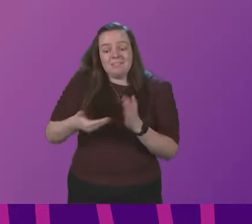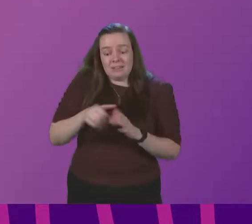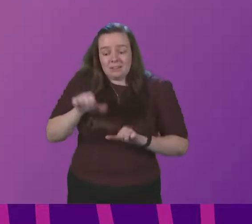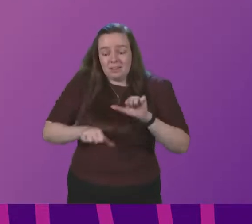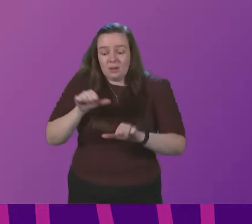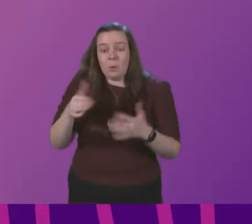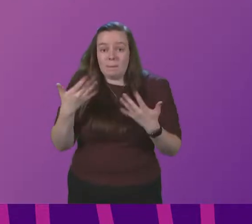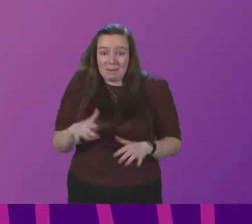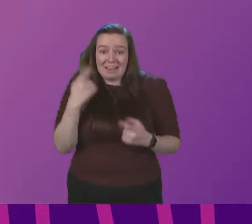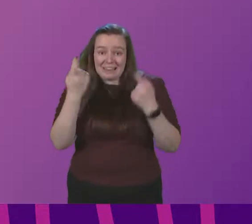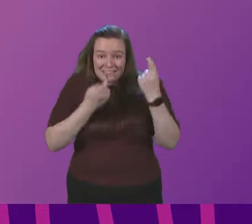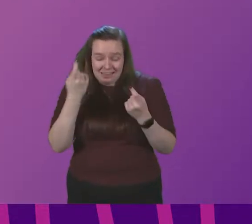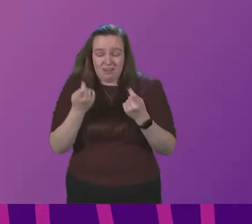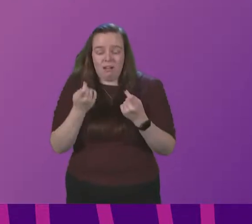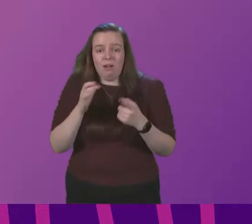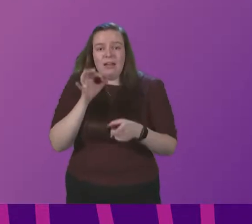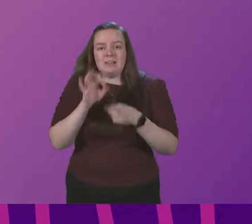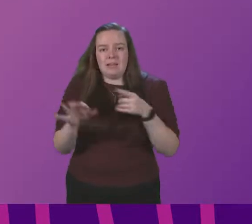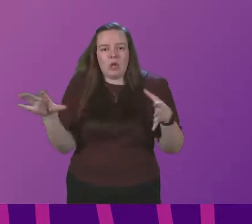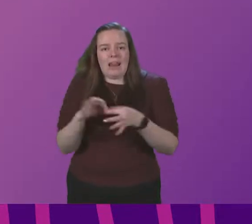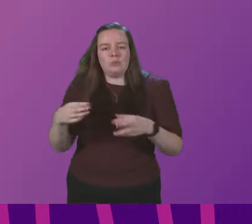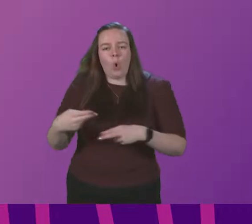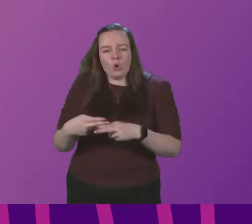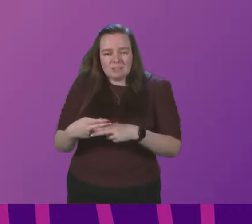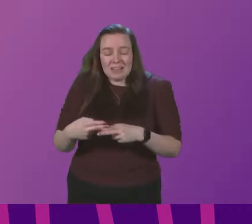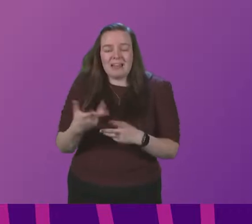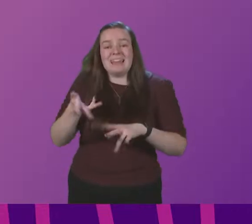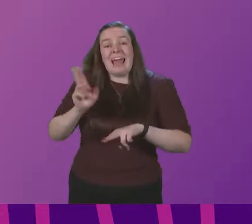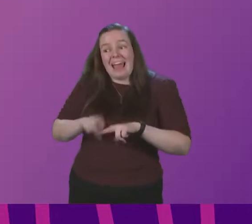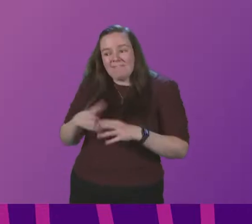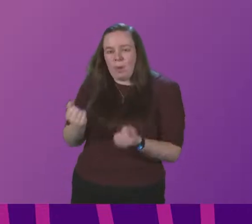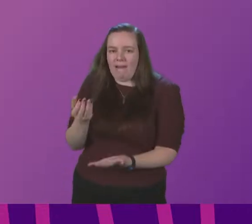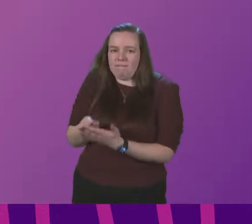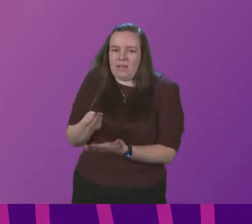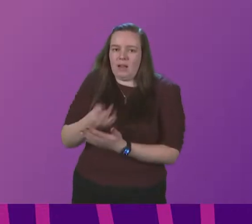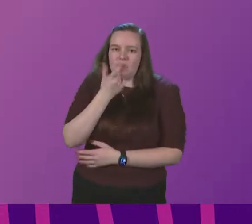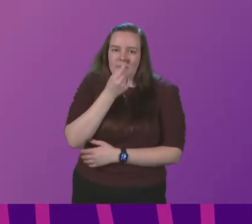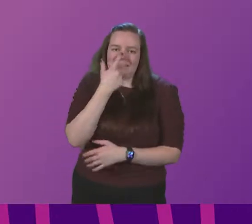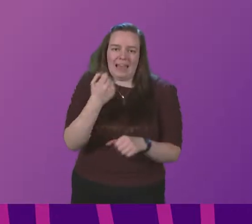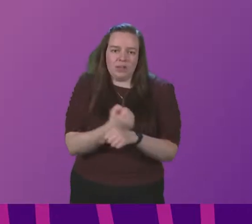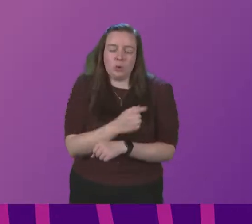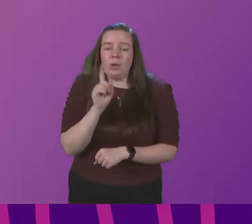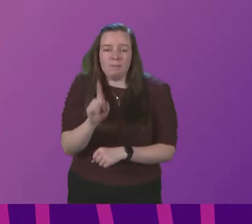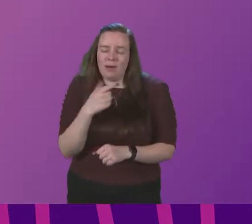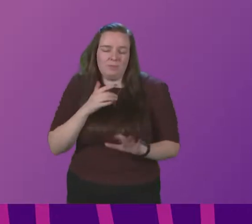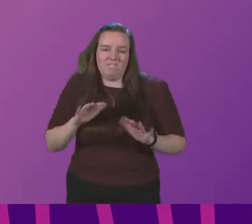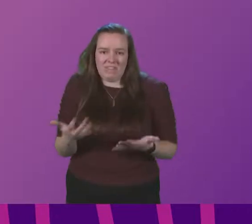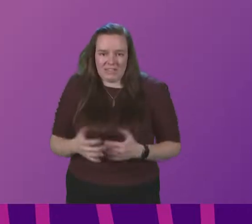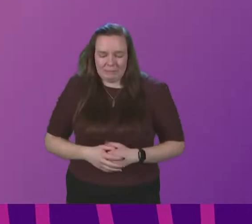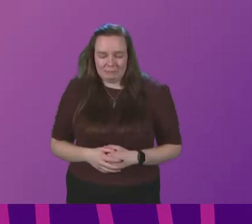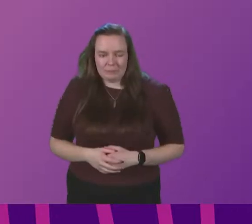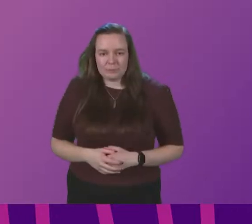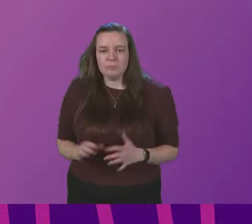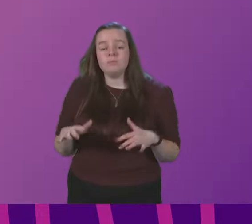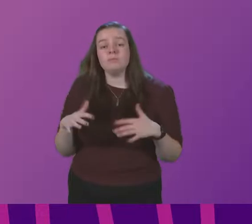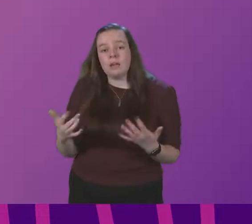would have considered today, particularly around hospitality, had we the financial ability to do so, but we do not. However,